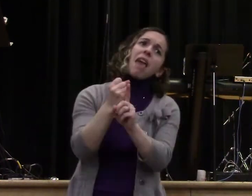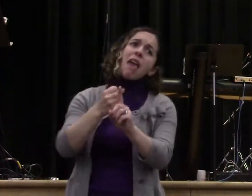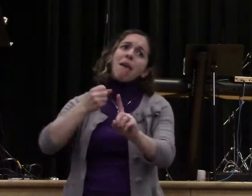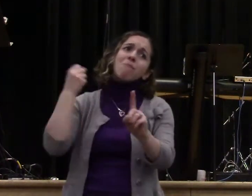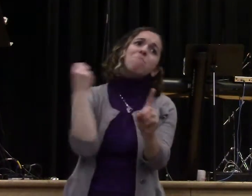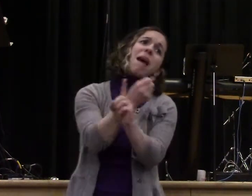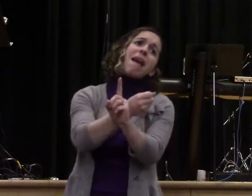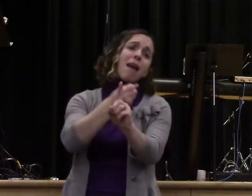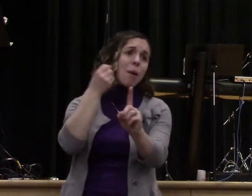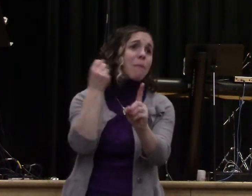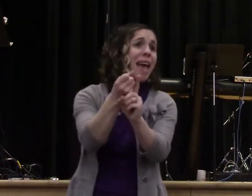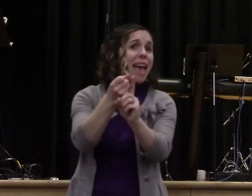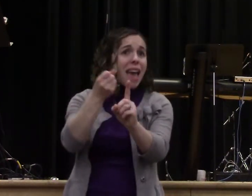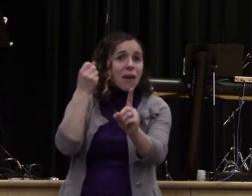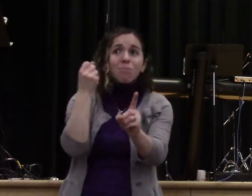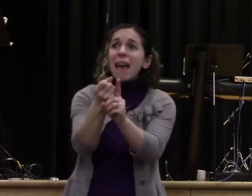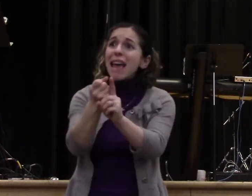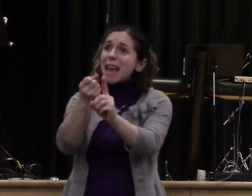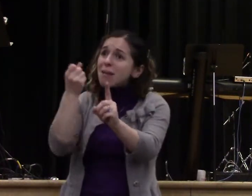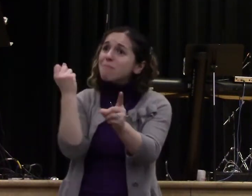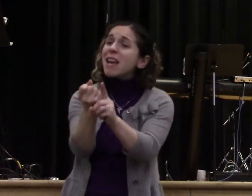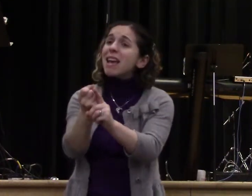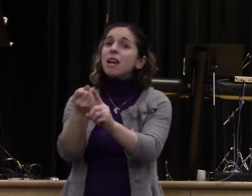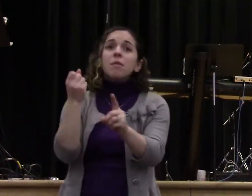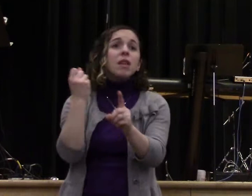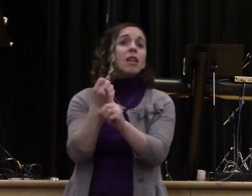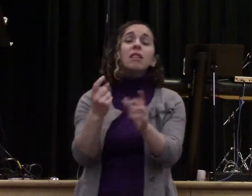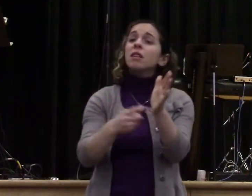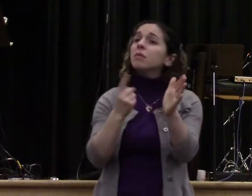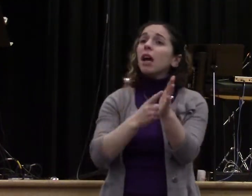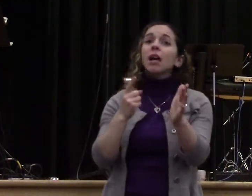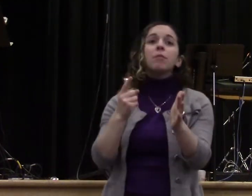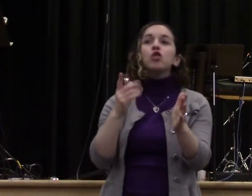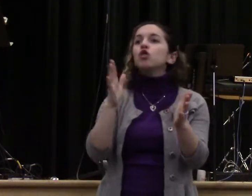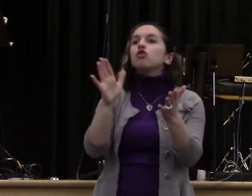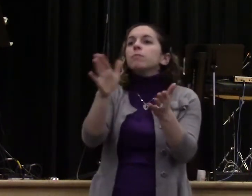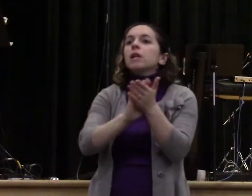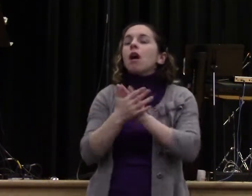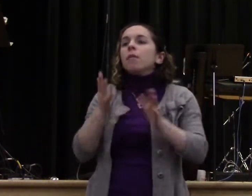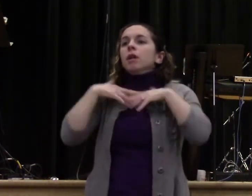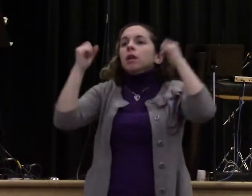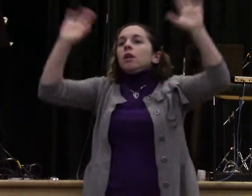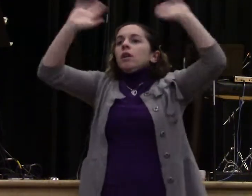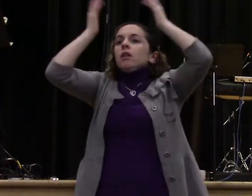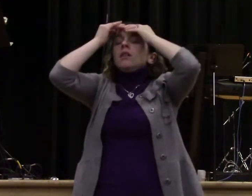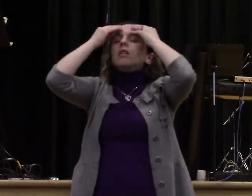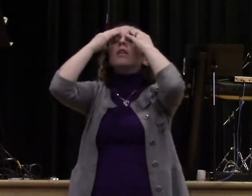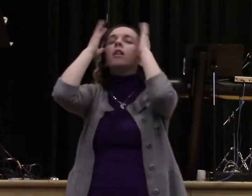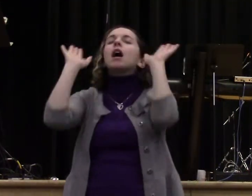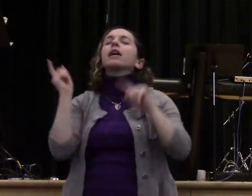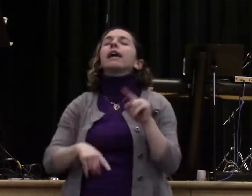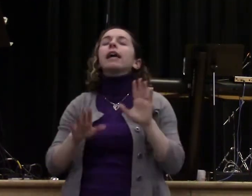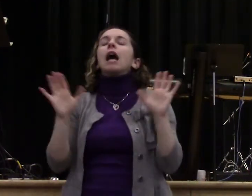a mountain of emotion piled on you? But these people, even in spite of where this man was, they